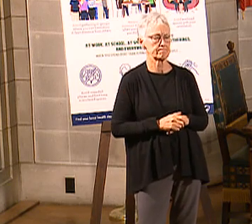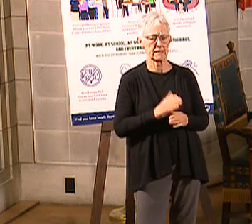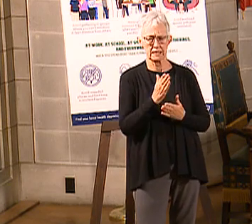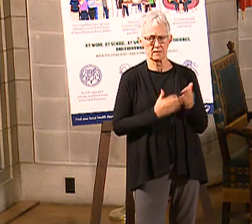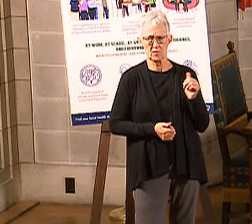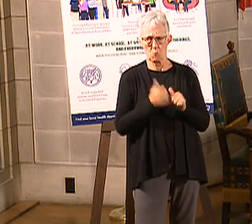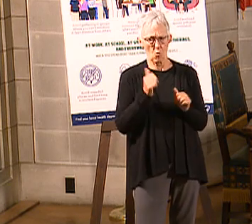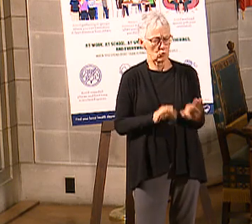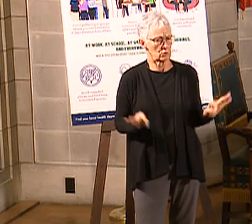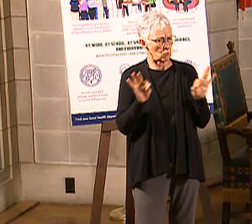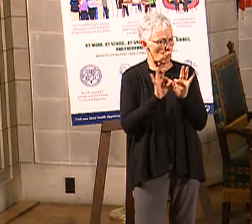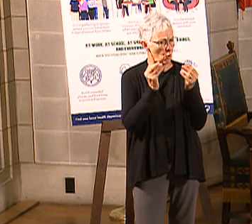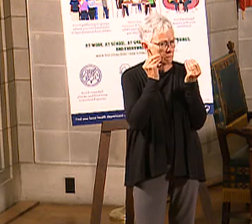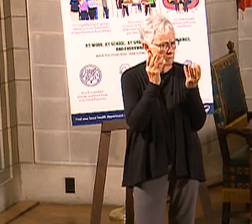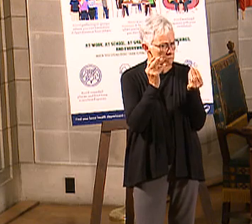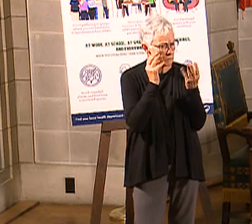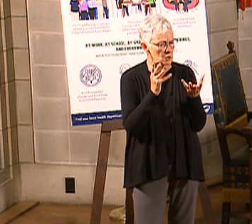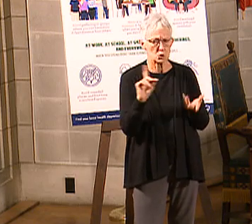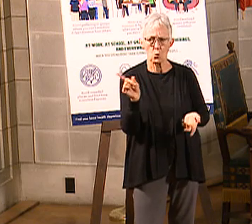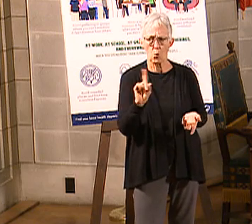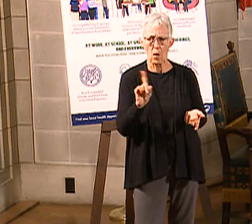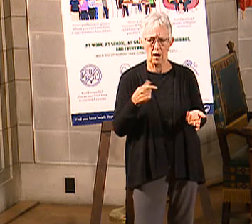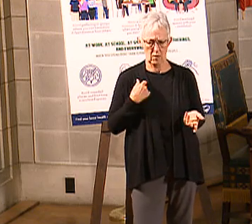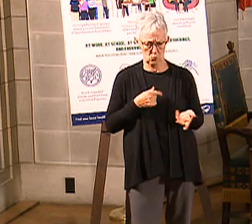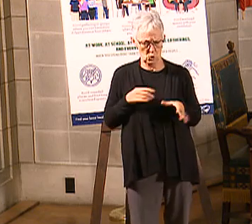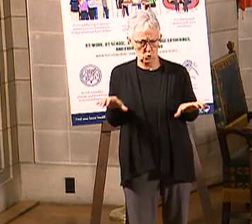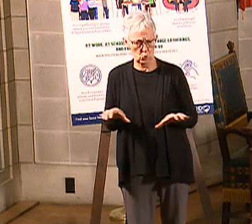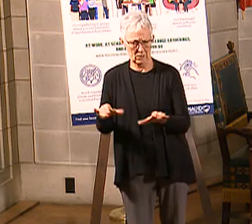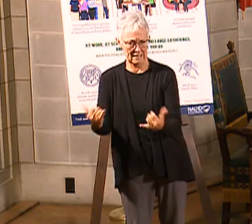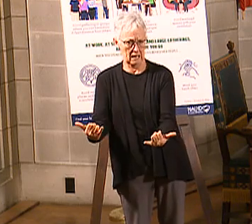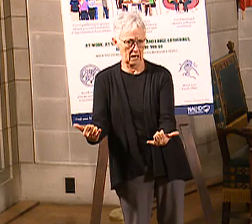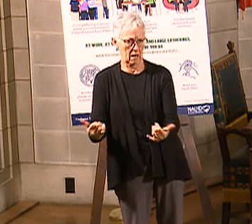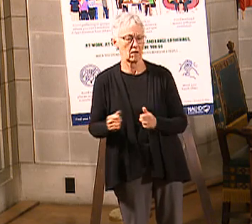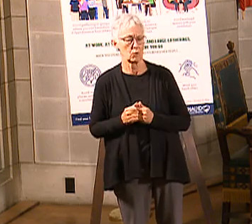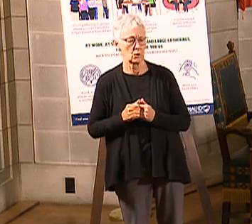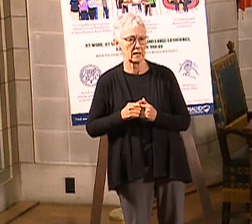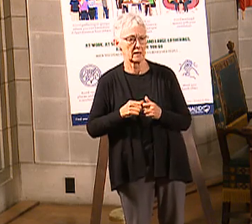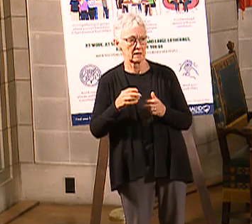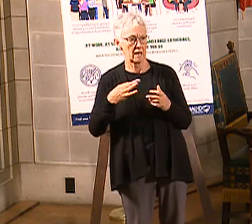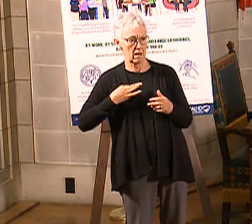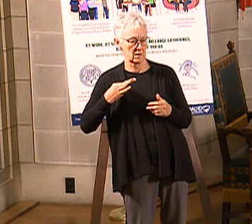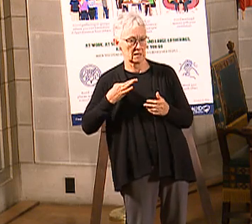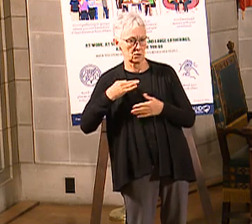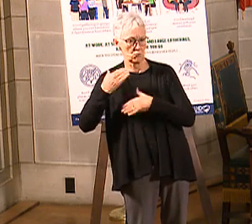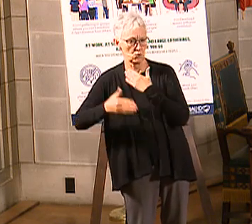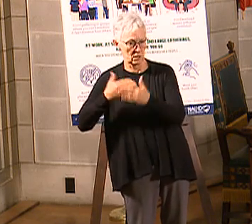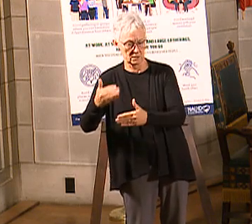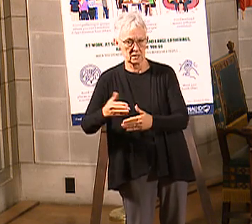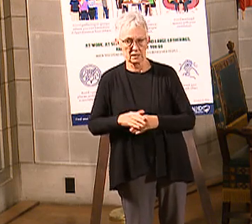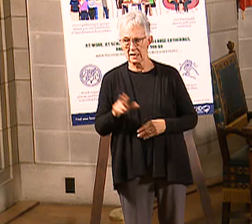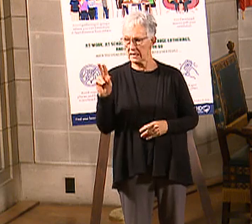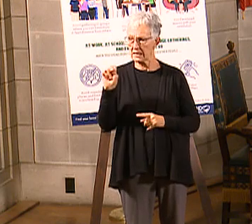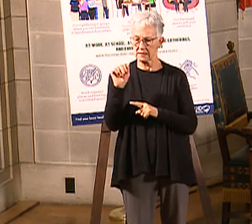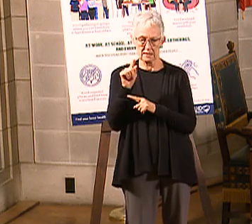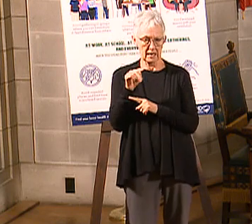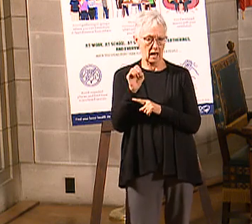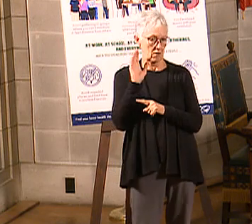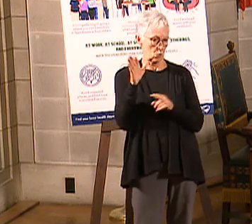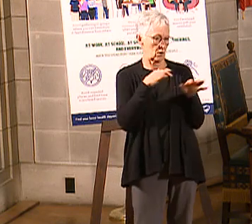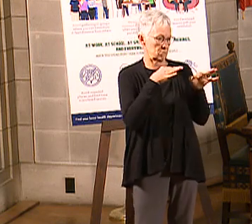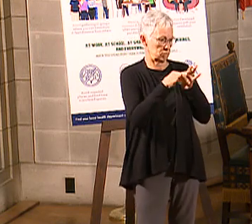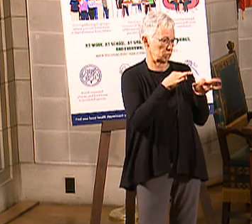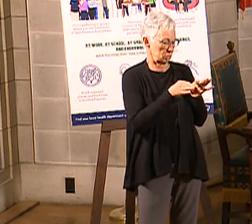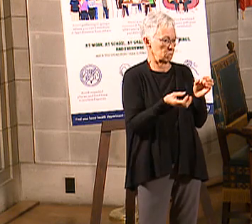with you today is where we are with the application process. And certainly, Nate is going to come up and talk a little bit more with you about the